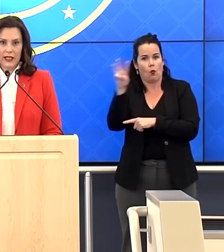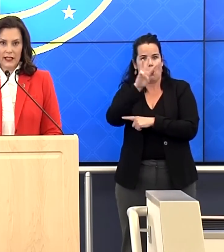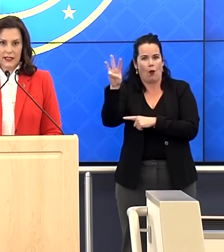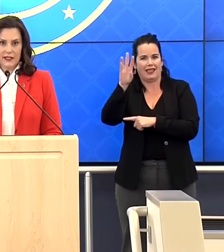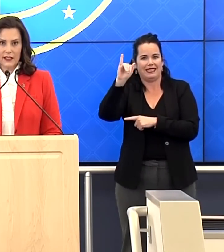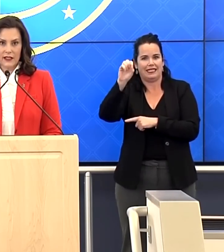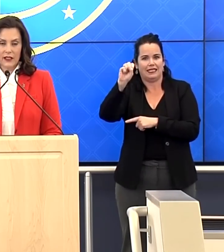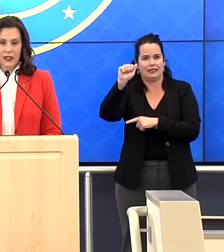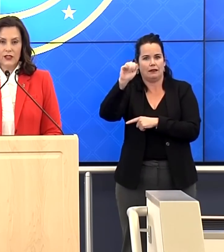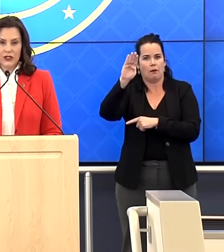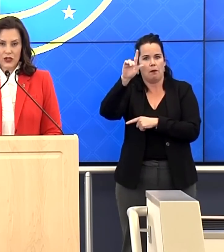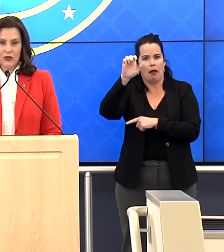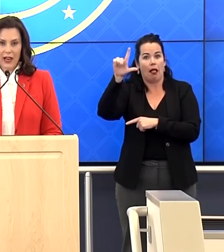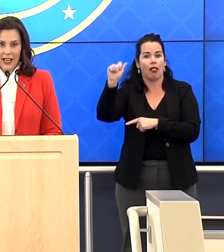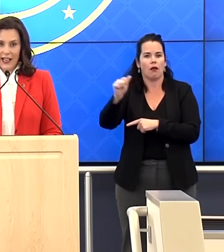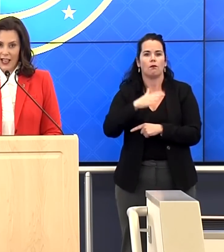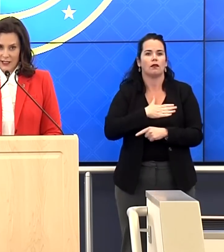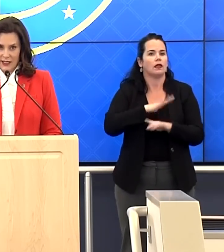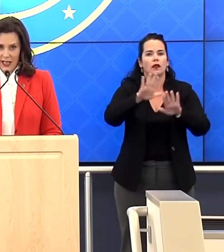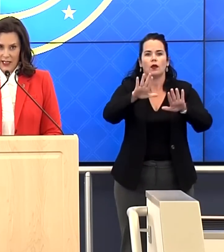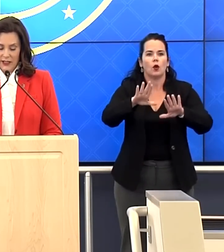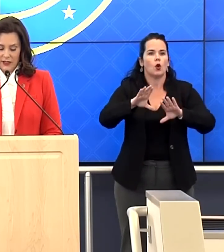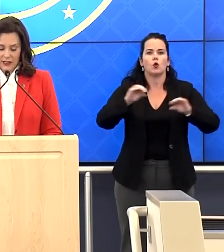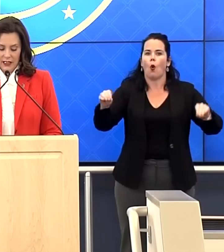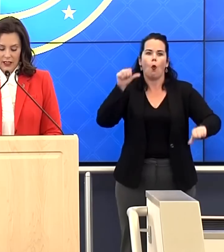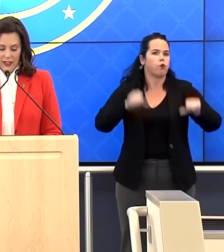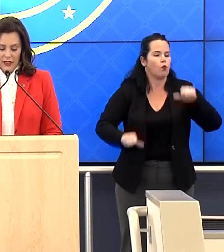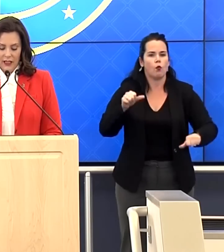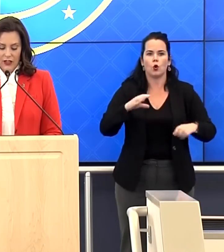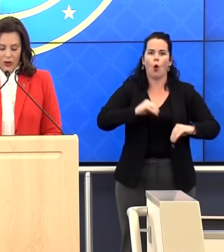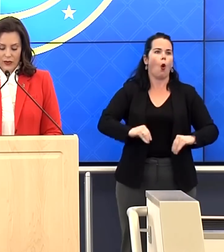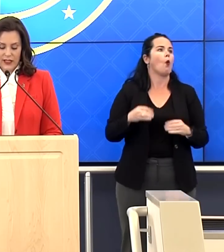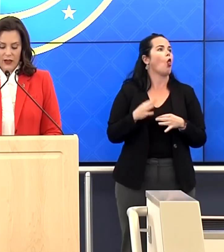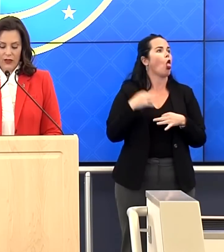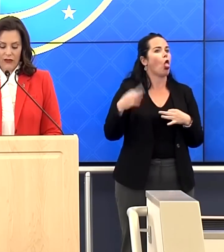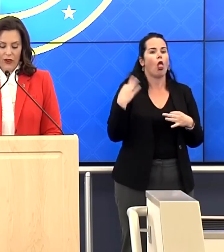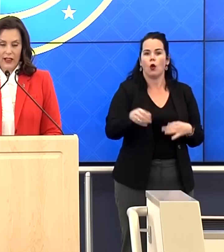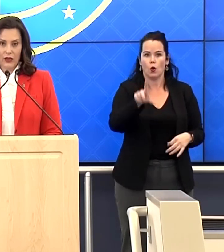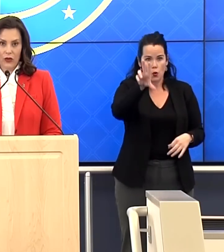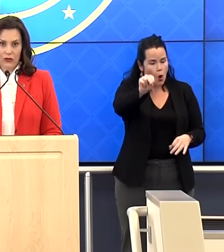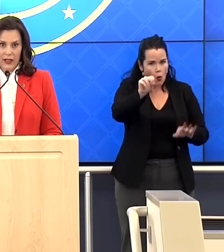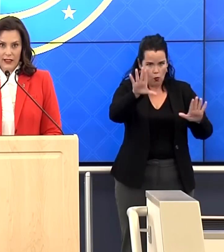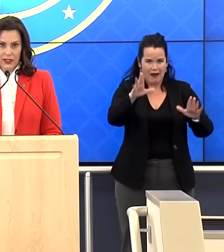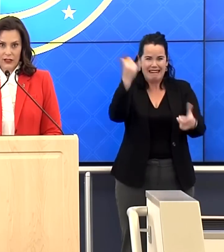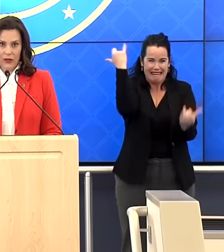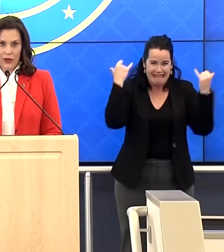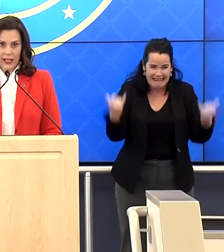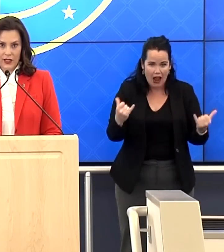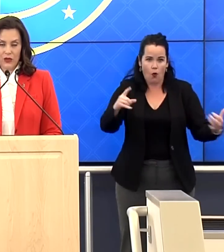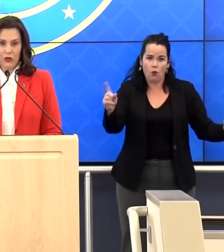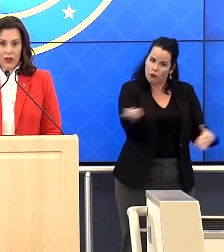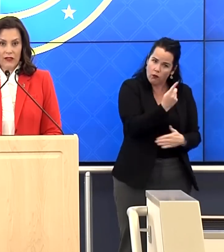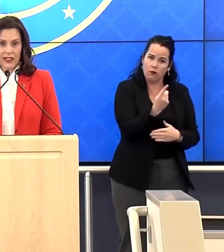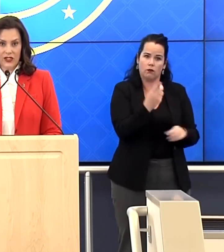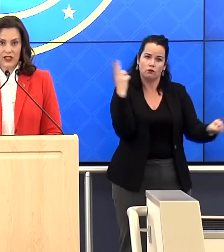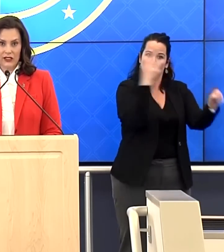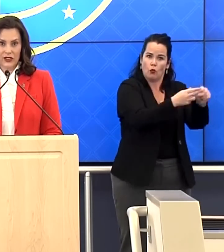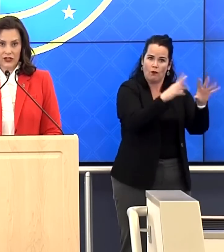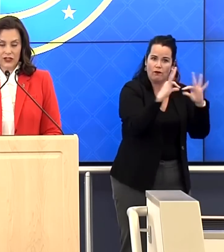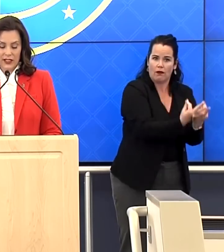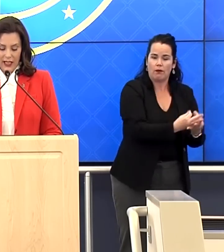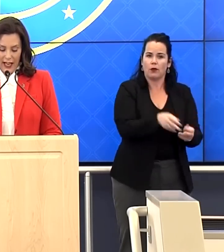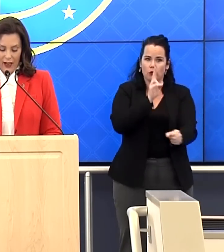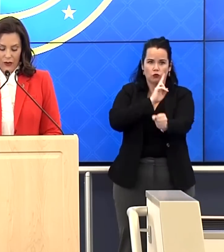Please do not hesitate. Go stay with a friend or relative or get to one of these